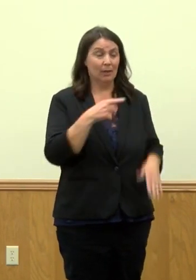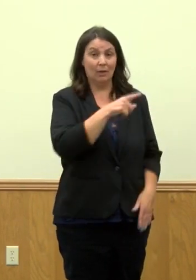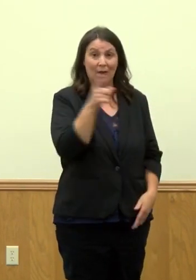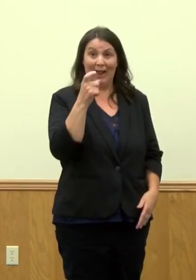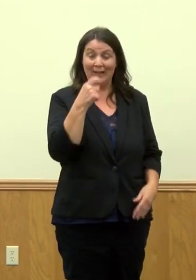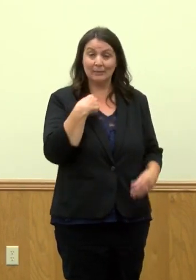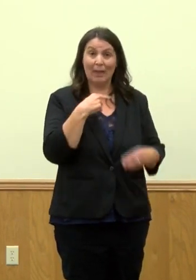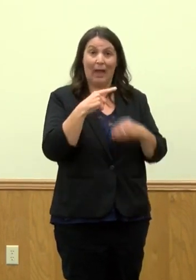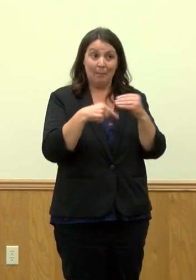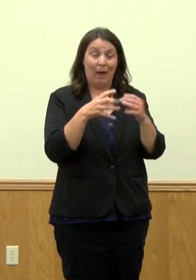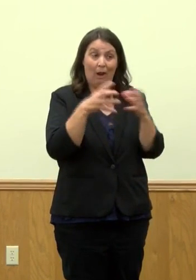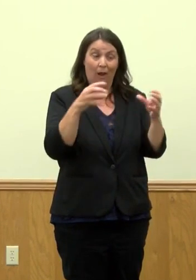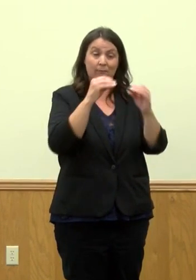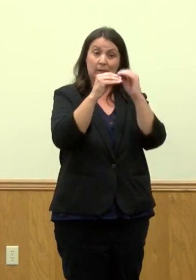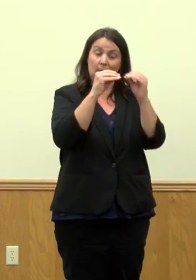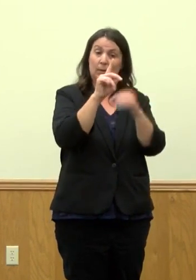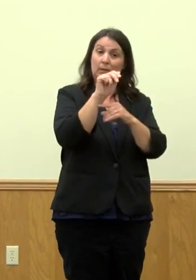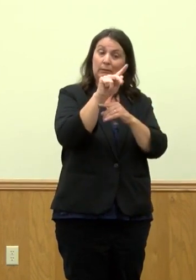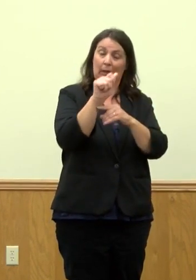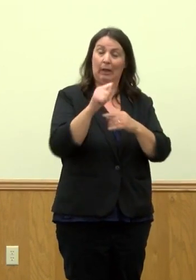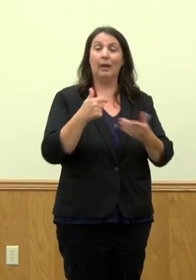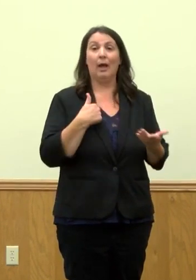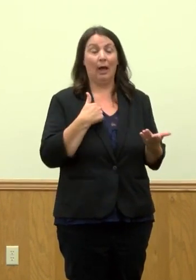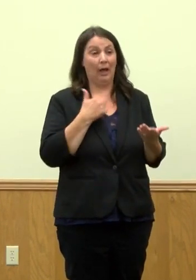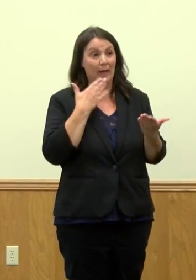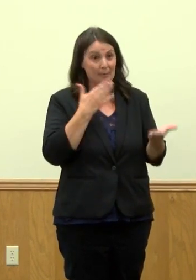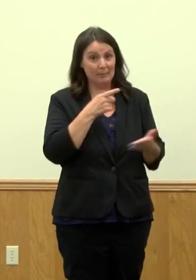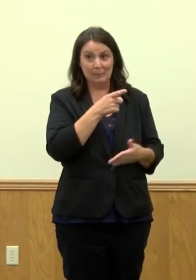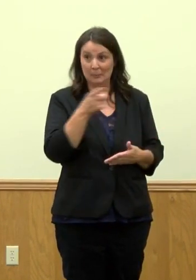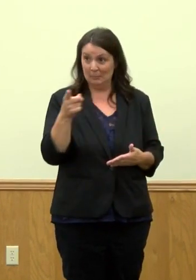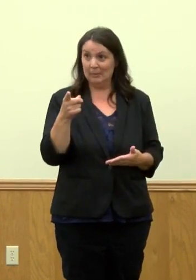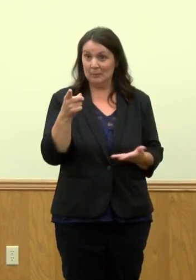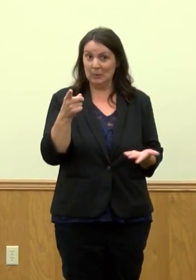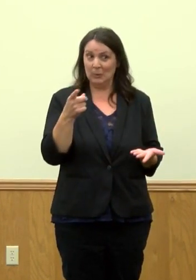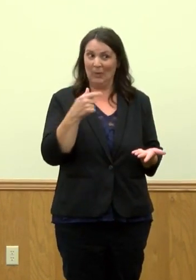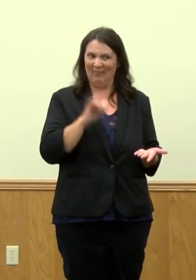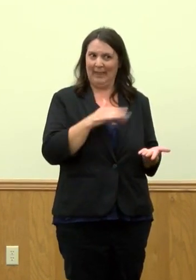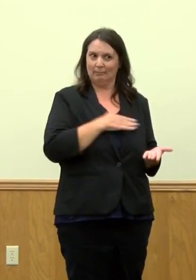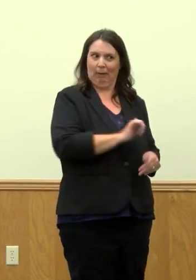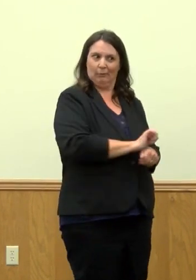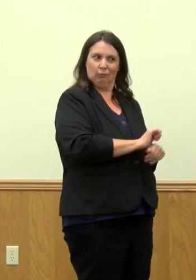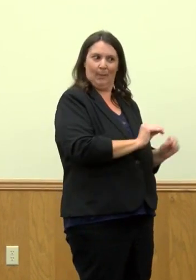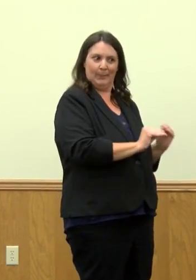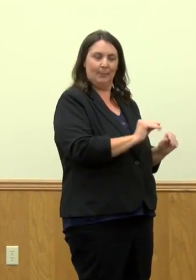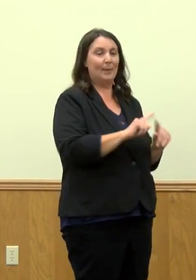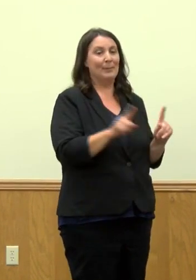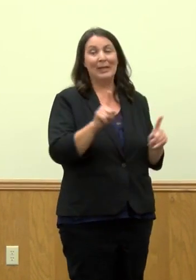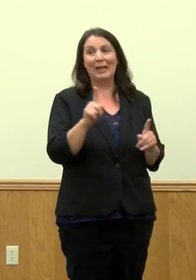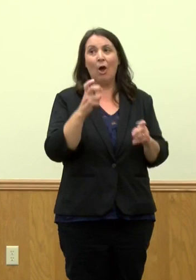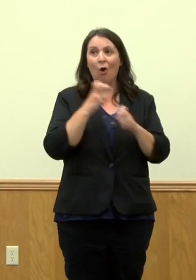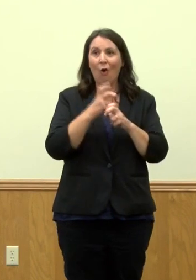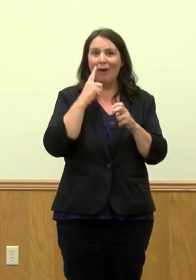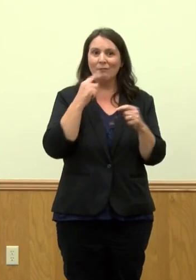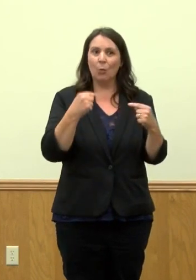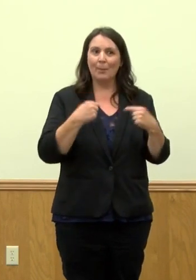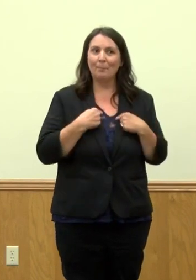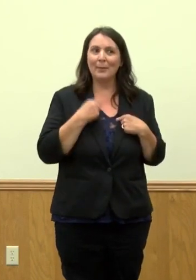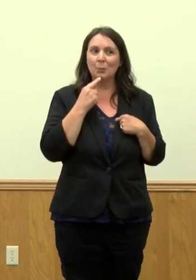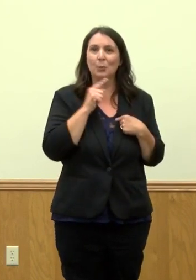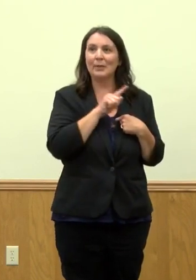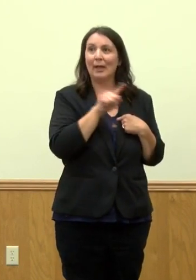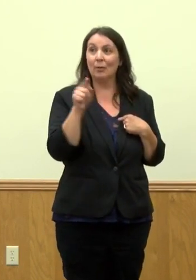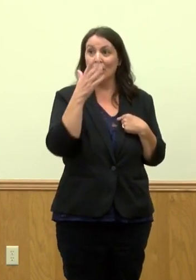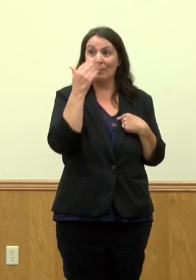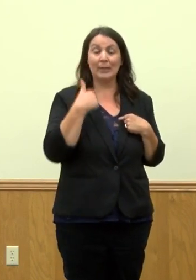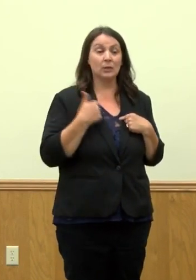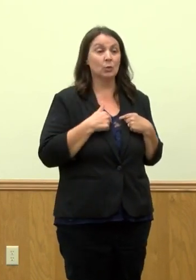of data questions today, so I appreciate that as an epidemiologist. But more importantly, it's really difficult for us to make that distinction, because when we